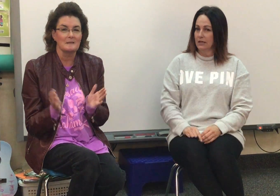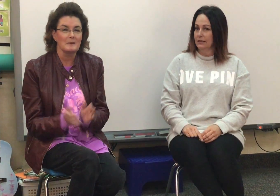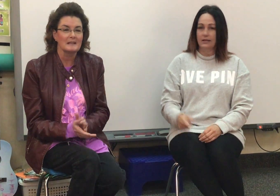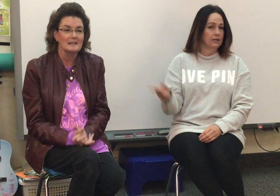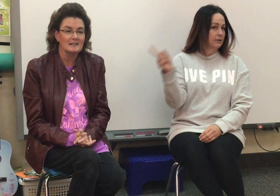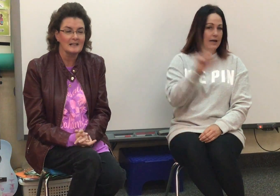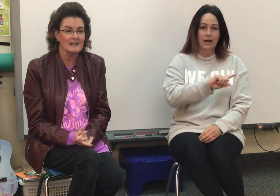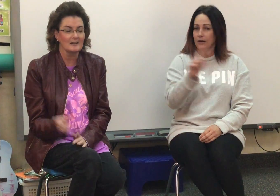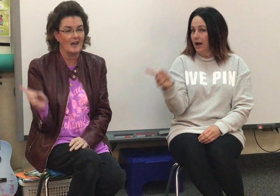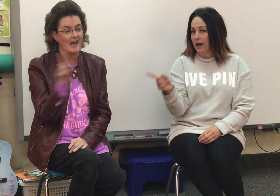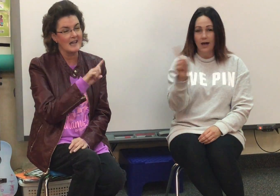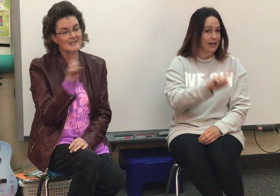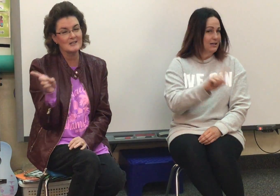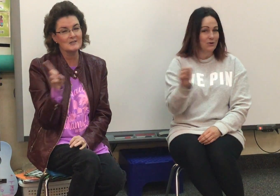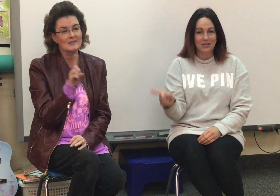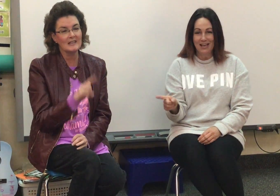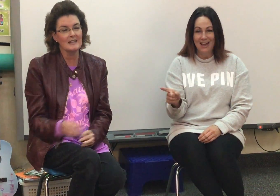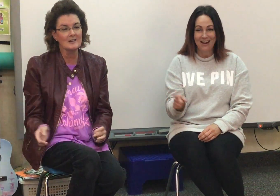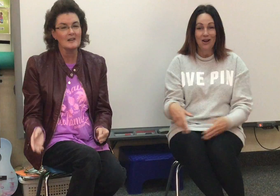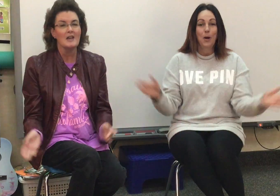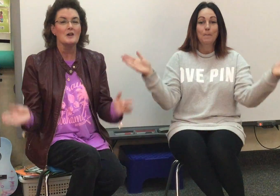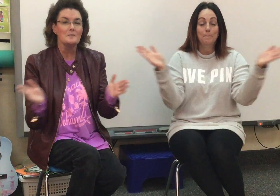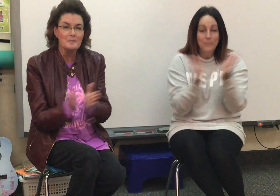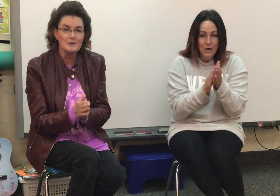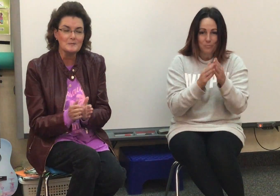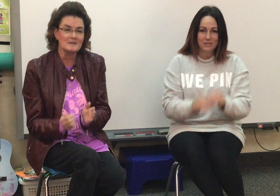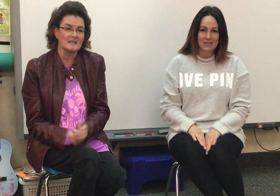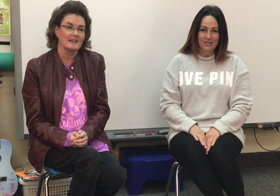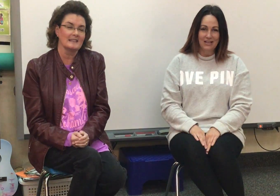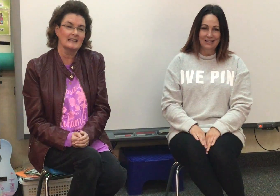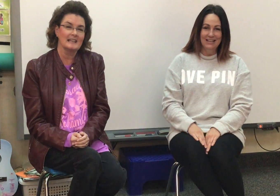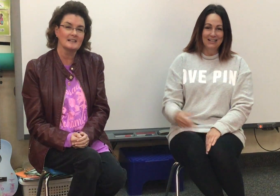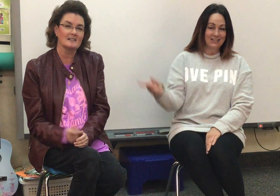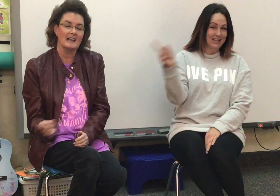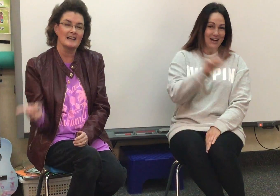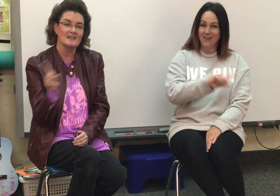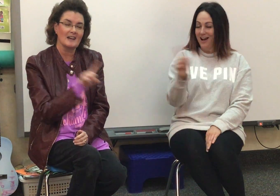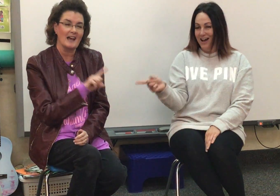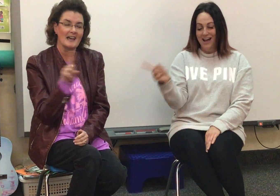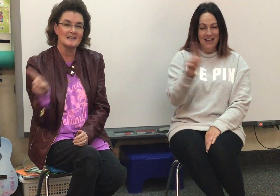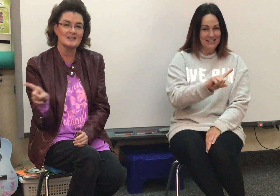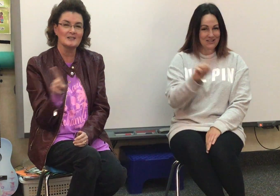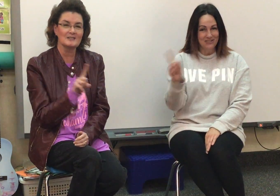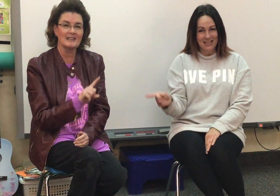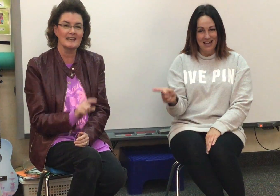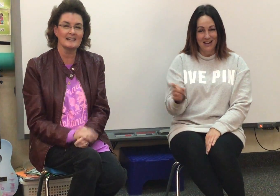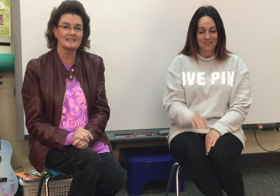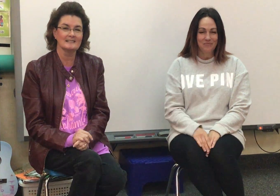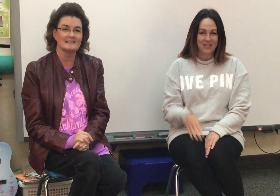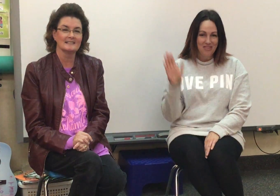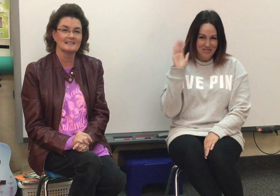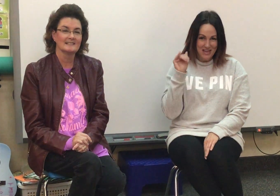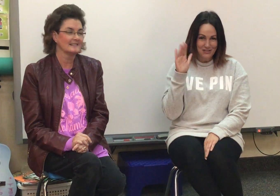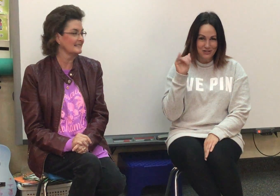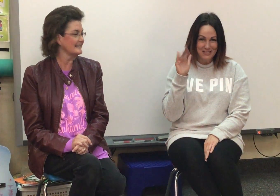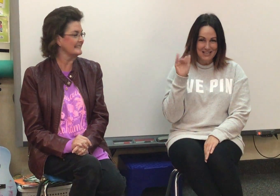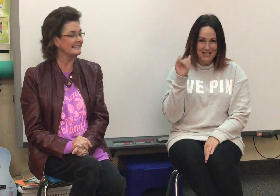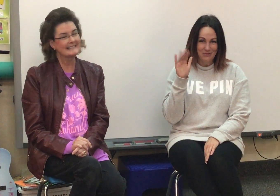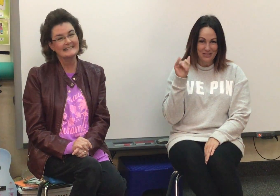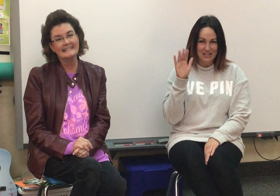the little cloud. I don't care. Boom, said the little cloud. I don't care. Thanks for singing with